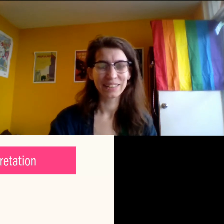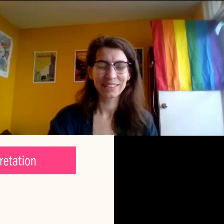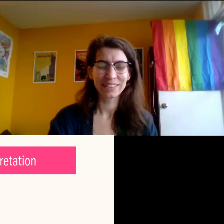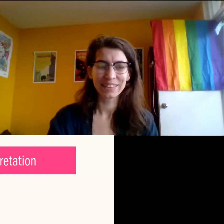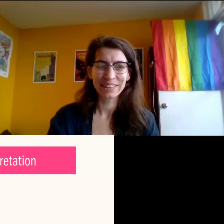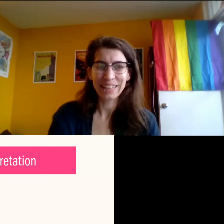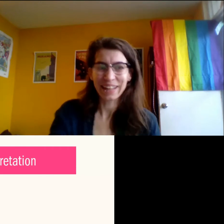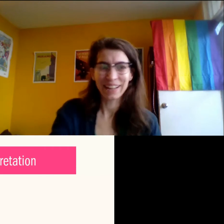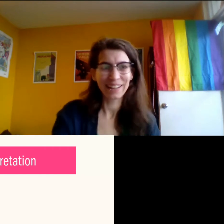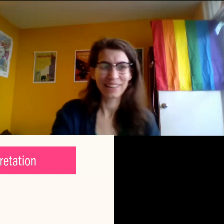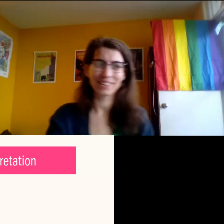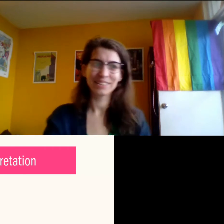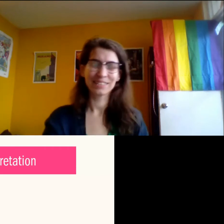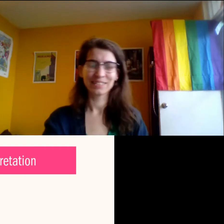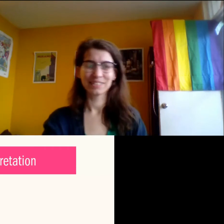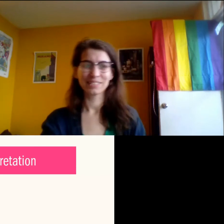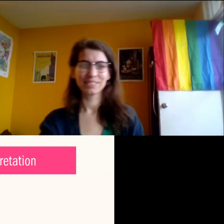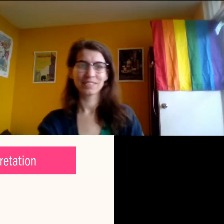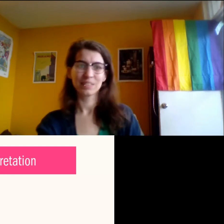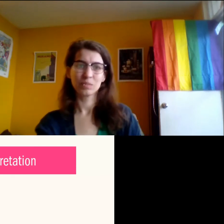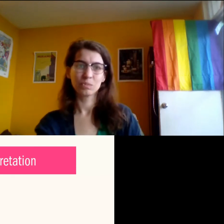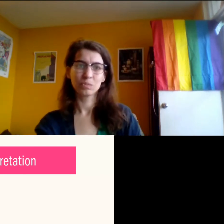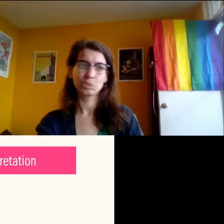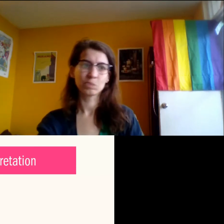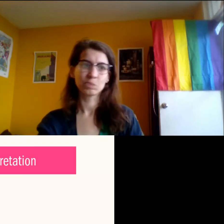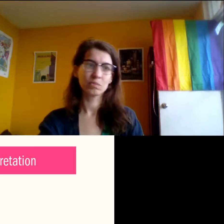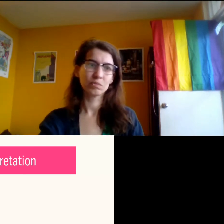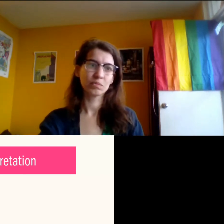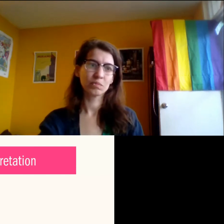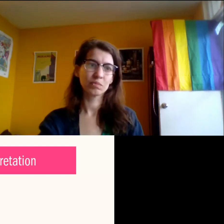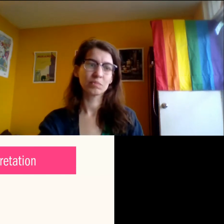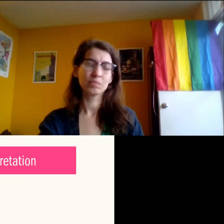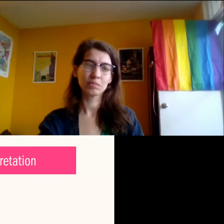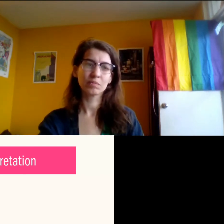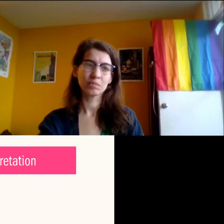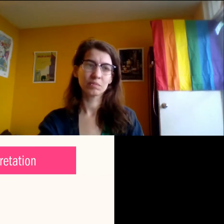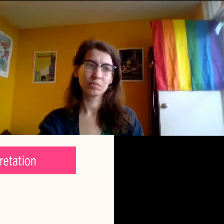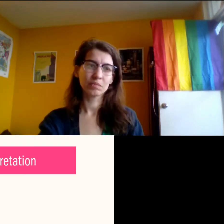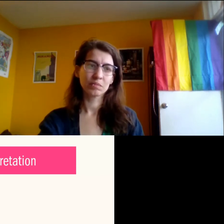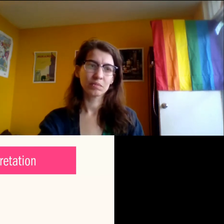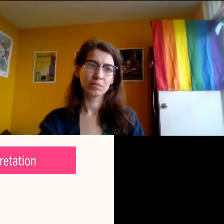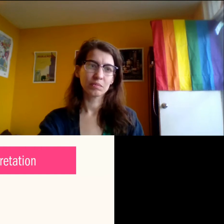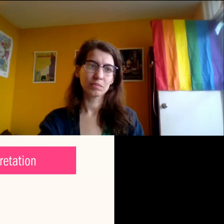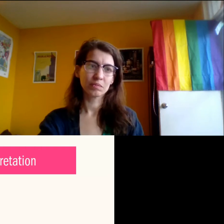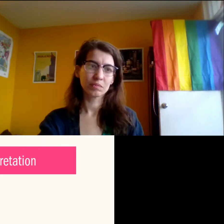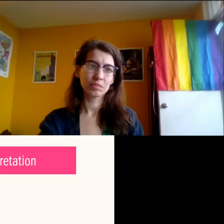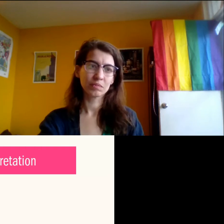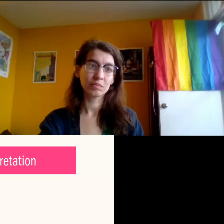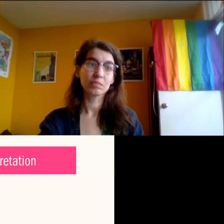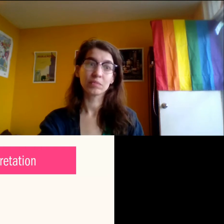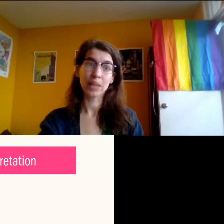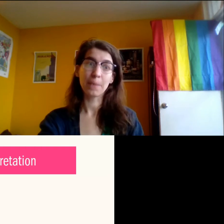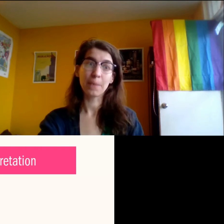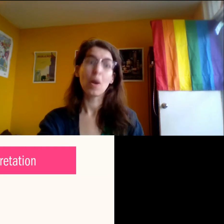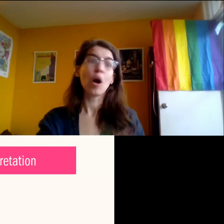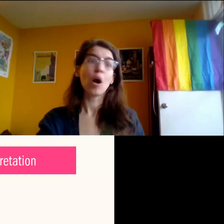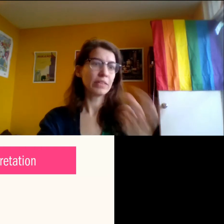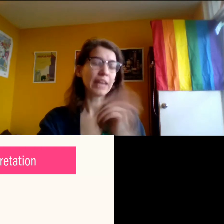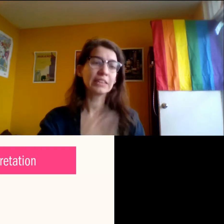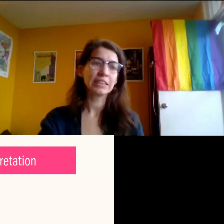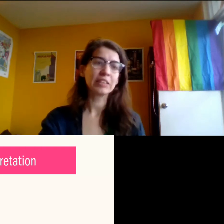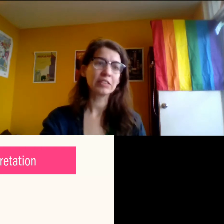fact of someone who is a very, uh, publicized deaf interpreter. And also it creates job opportunities. Yeah.